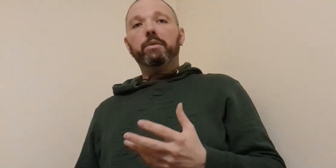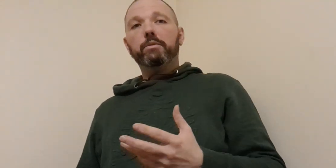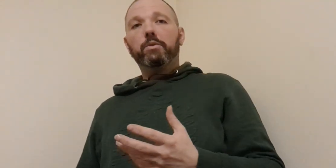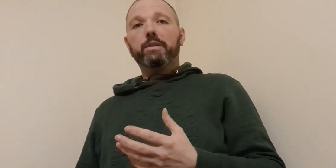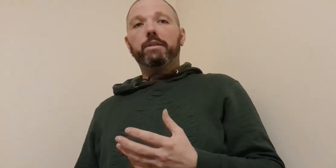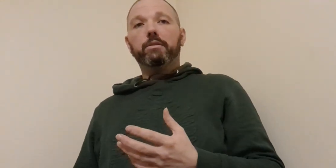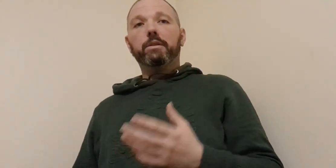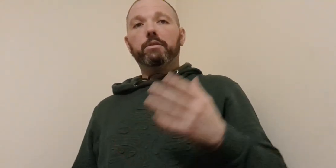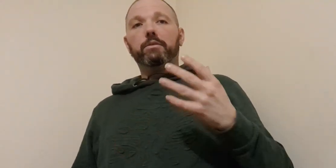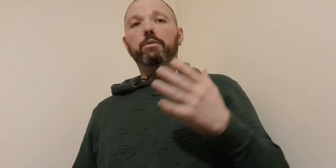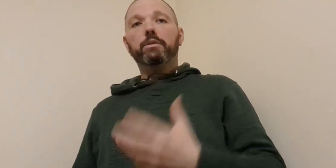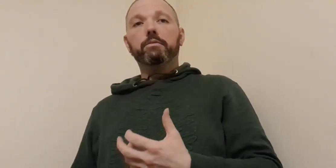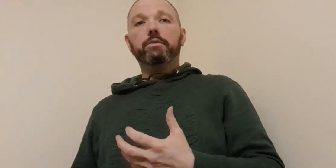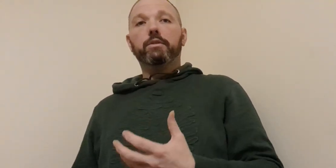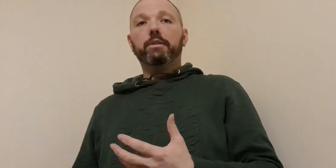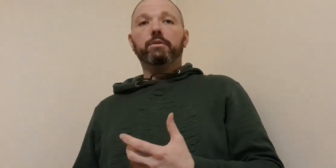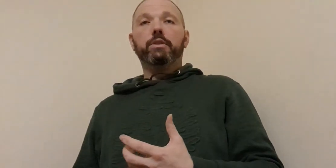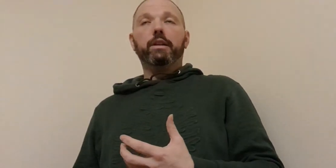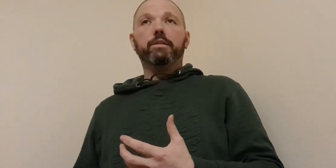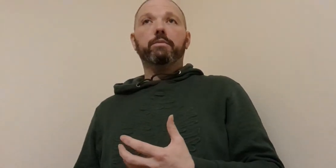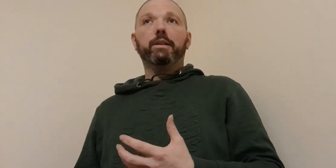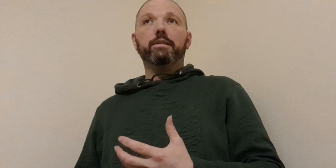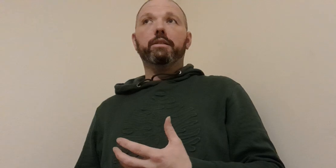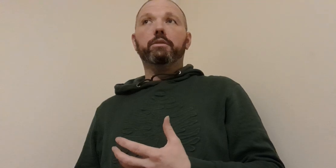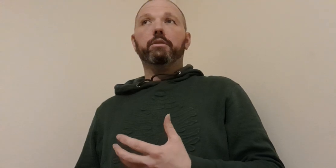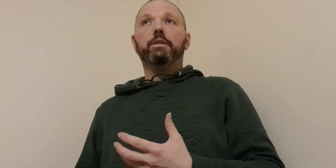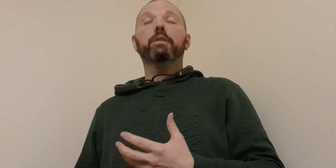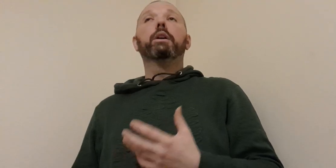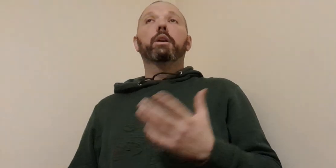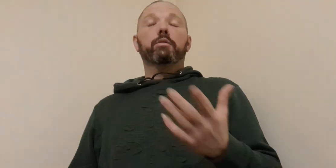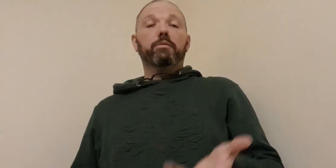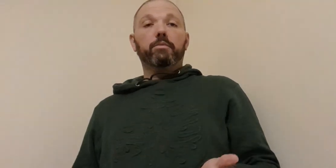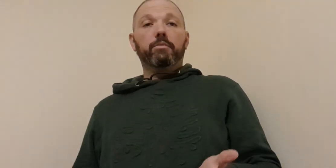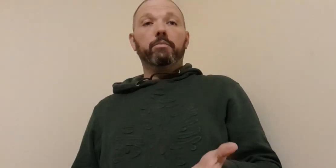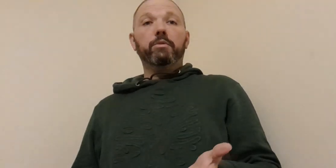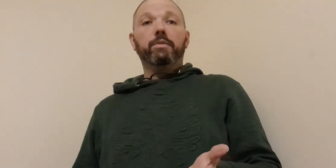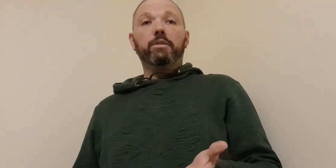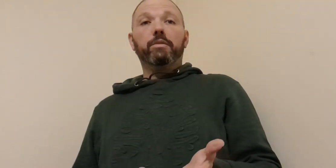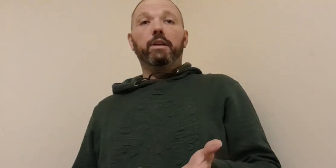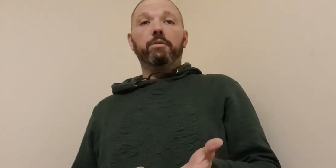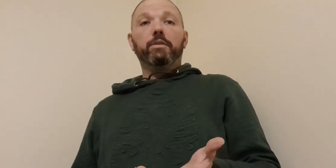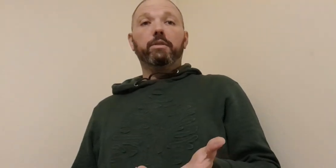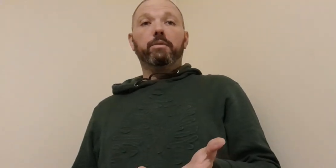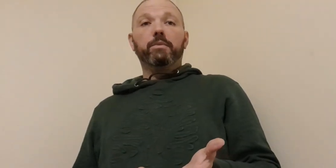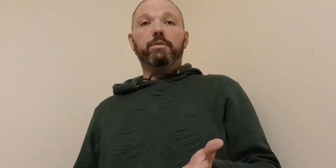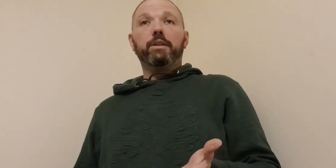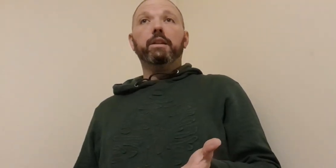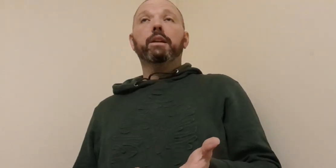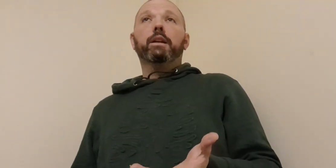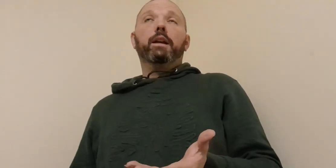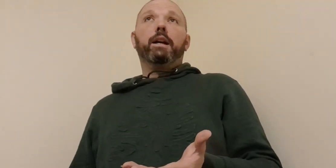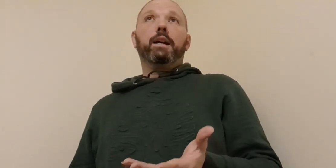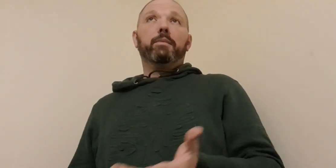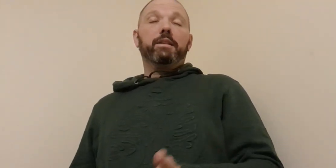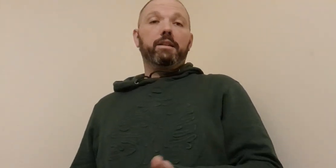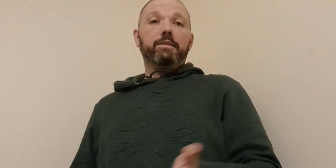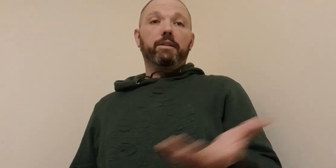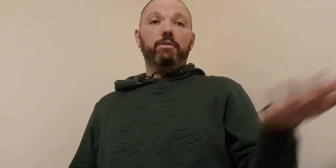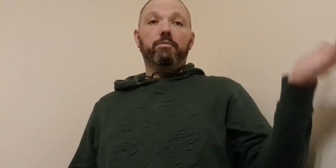of maneuvers like you're like the golden rooster like shakes its wings like go to remove like a flower like from the tree um and then it's like a